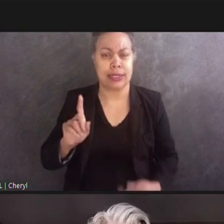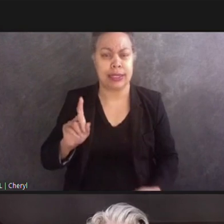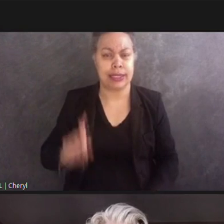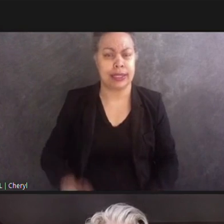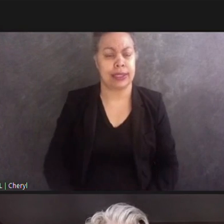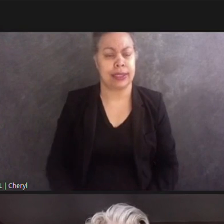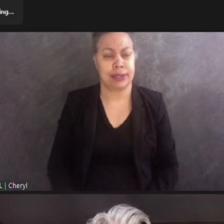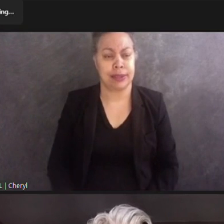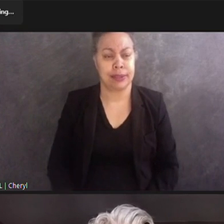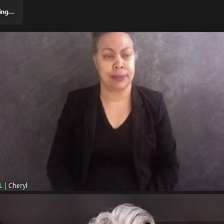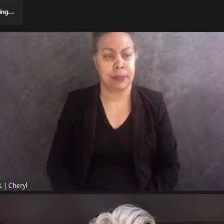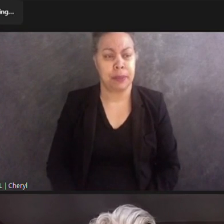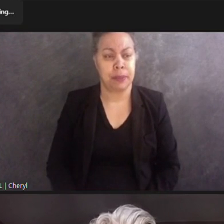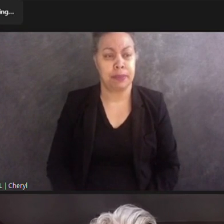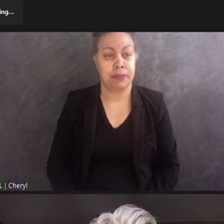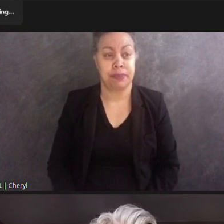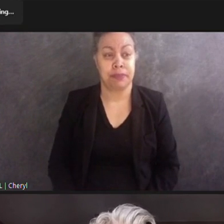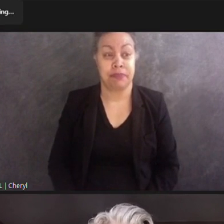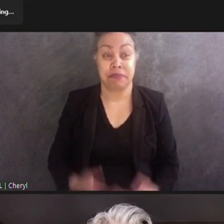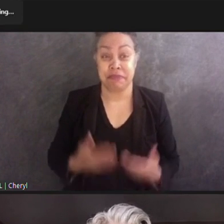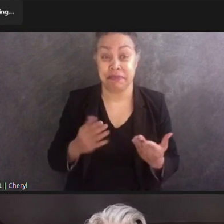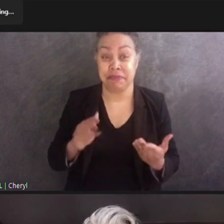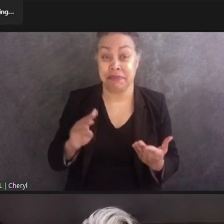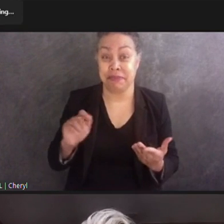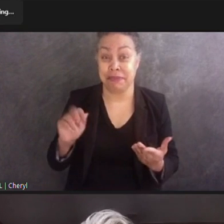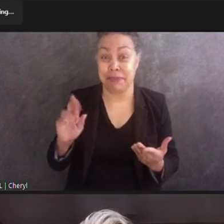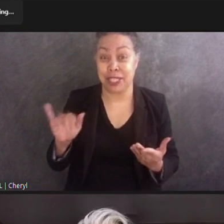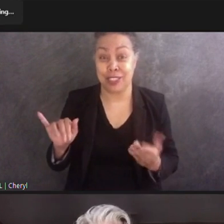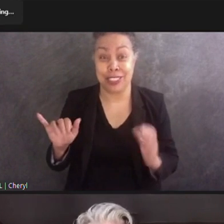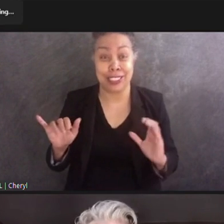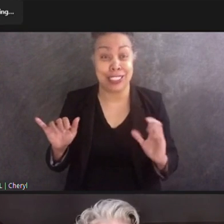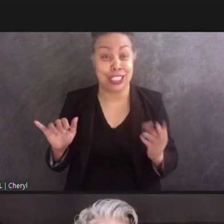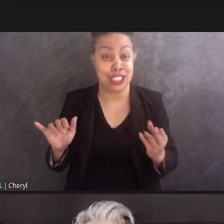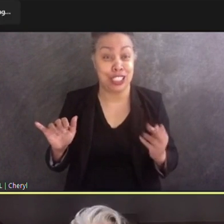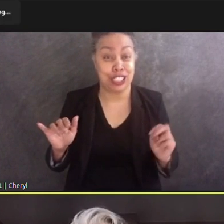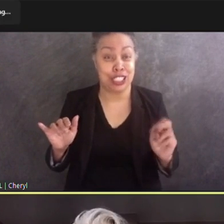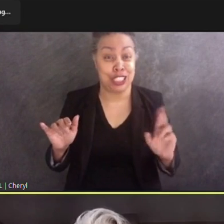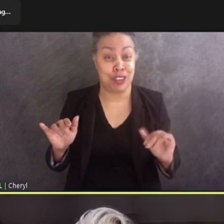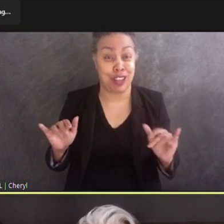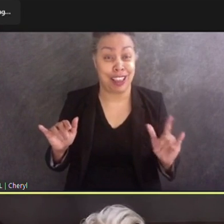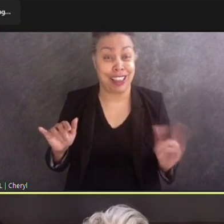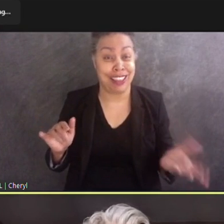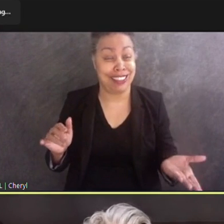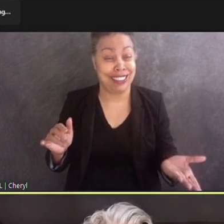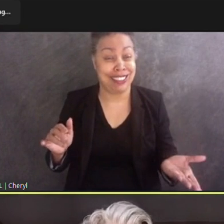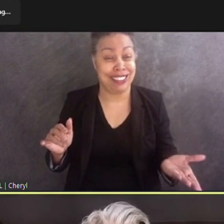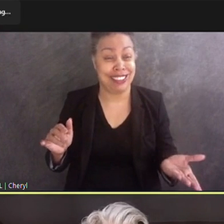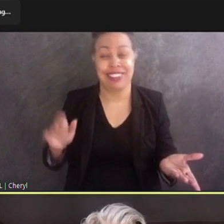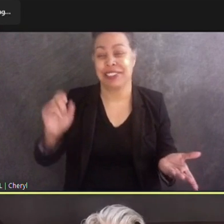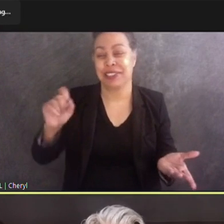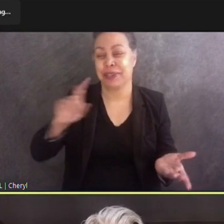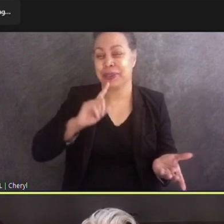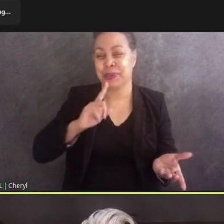And I'll throw that out to Mary and Cheryl. Sure. Absolutely. Thank you so much for that question.